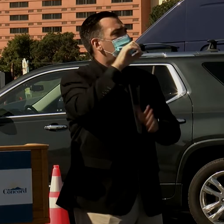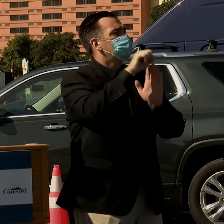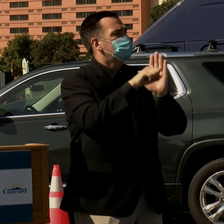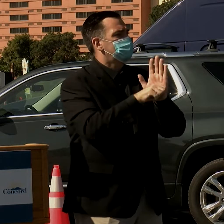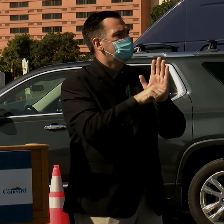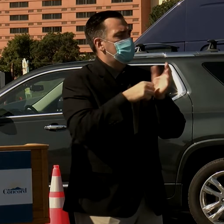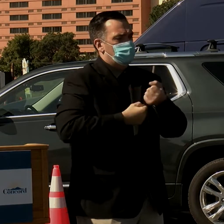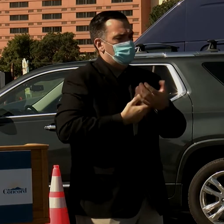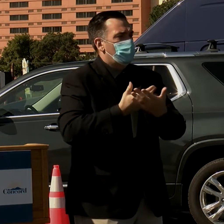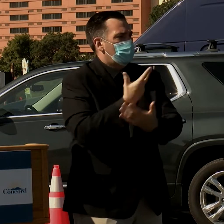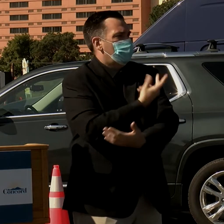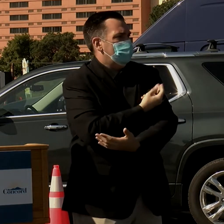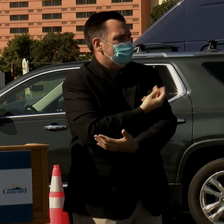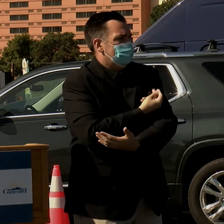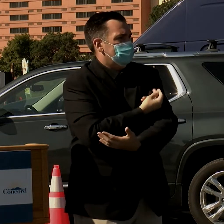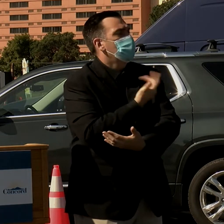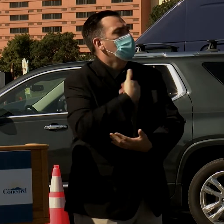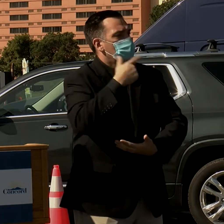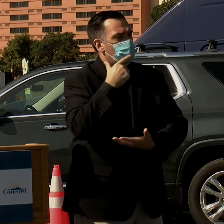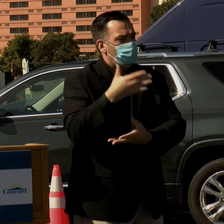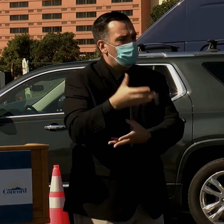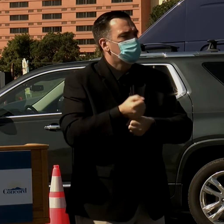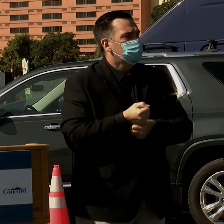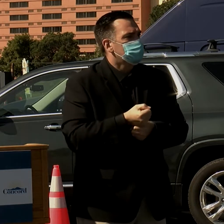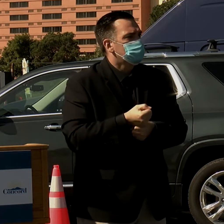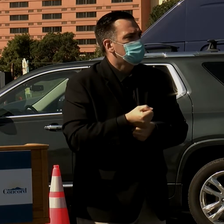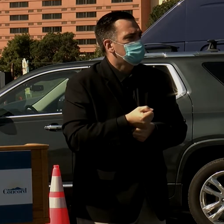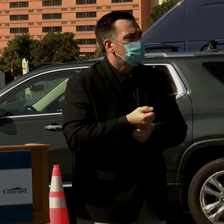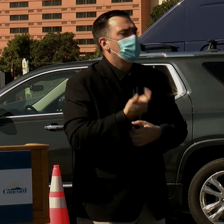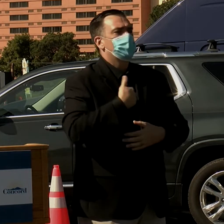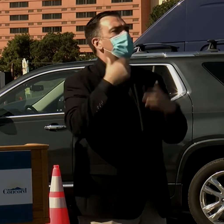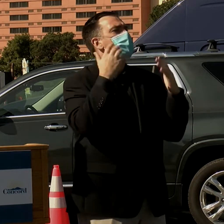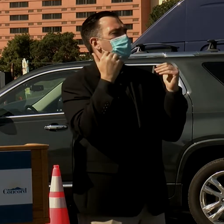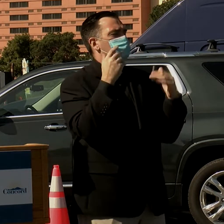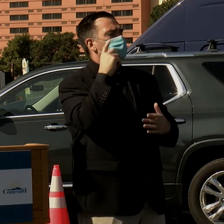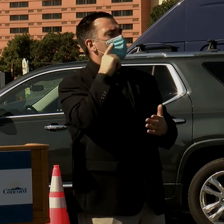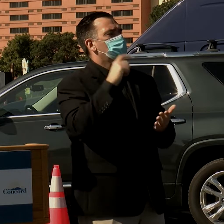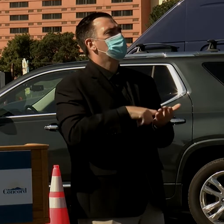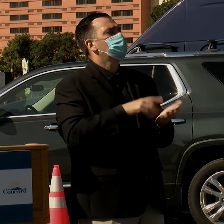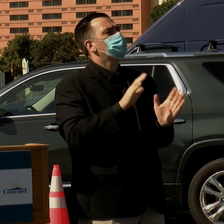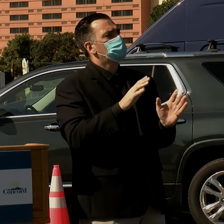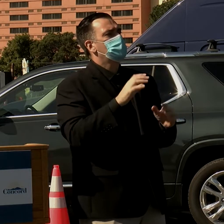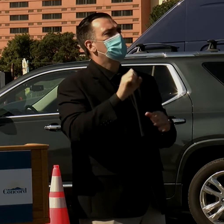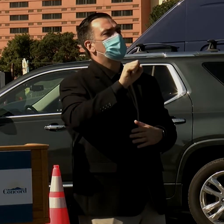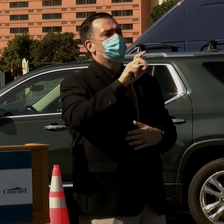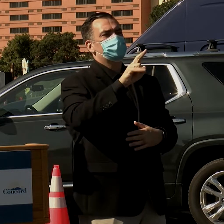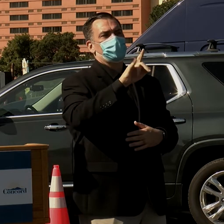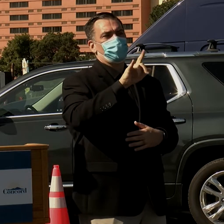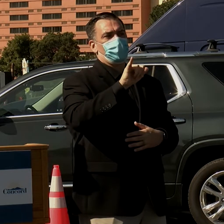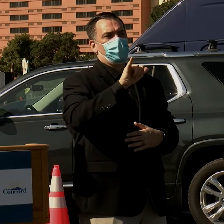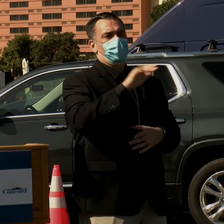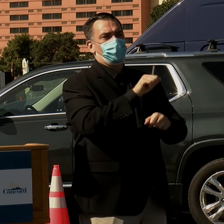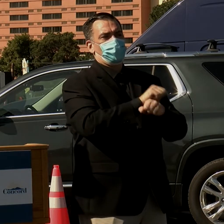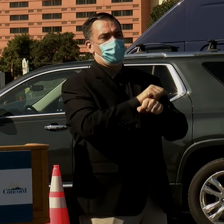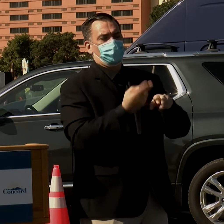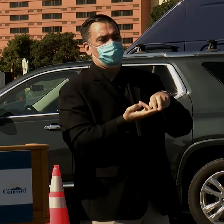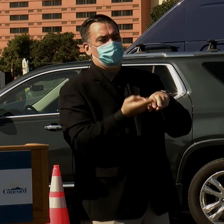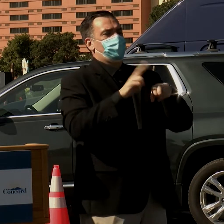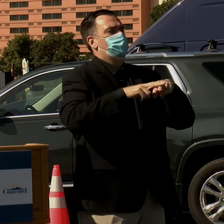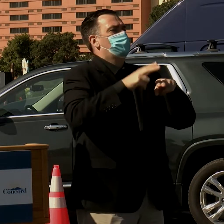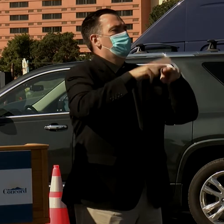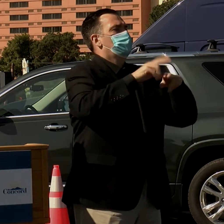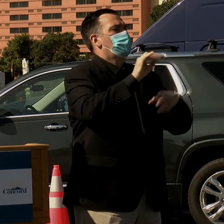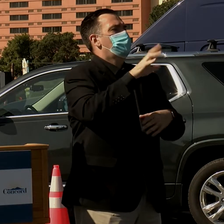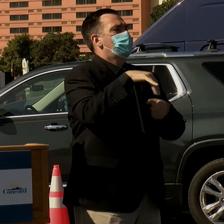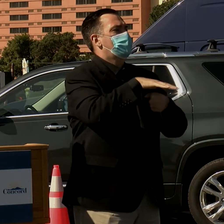sources of vaccine that we have been able to tap into. So I expect you will see supply of appointments increasing throughout the Bay